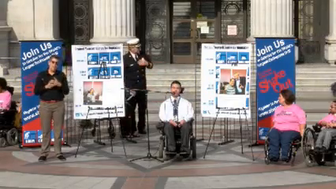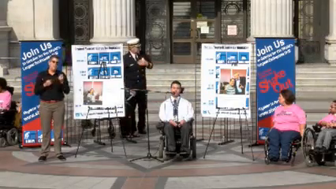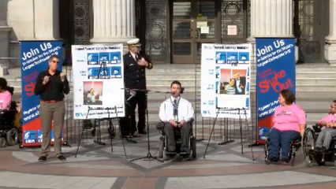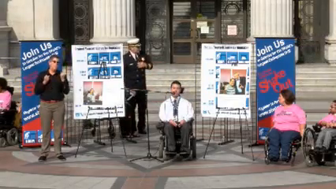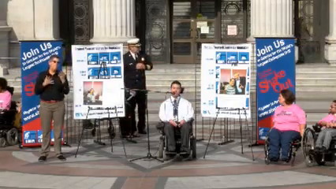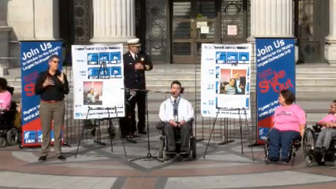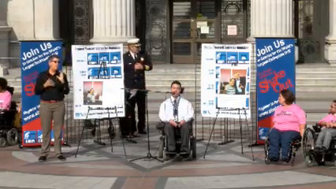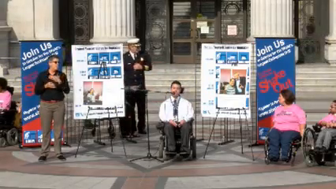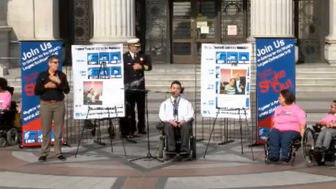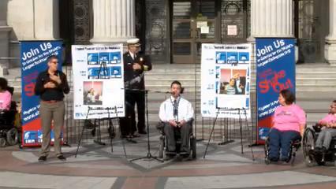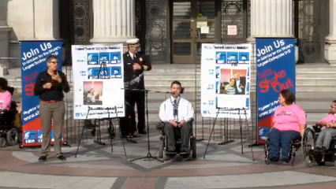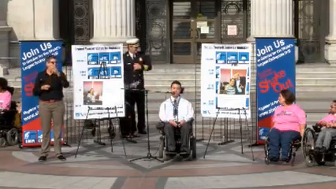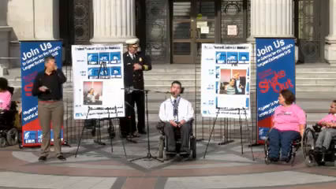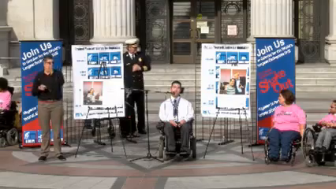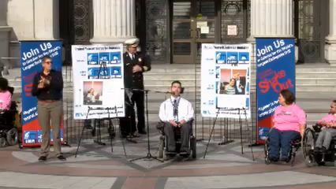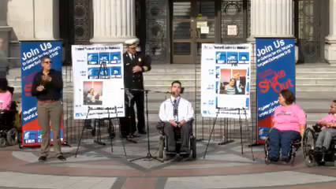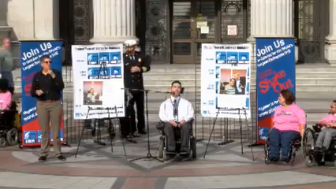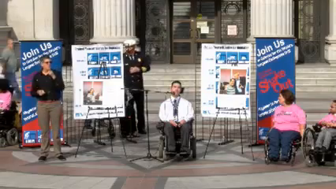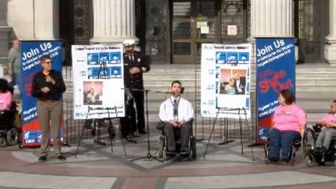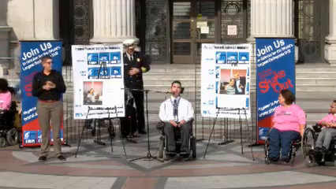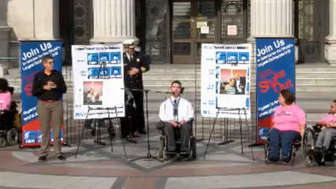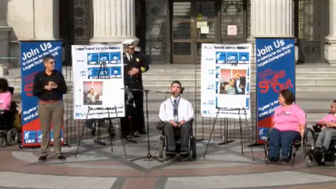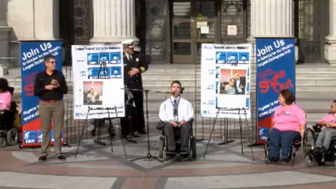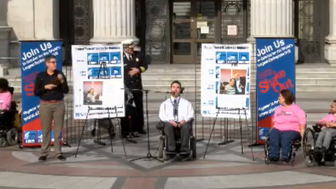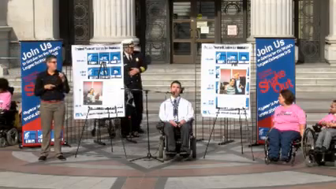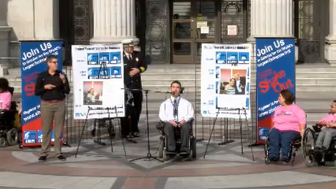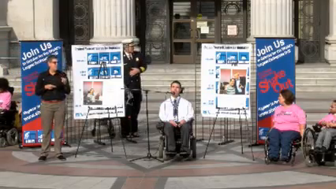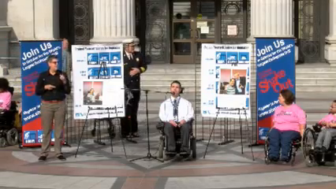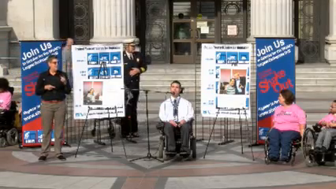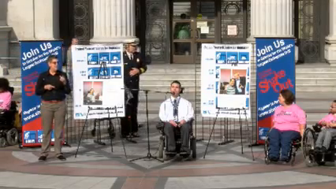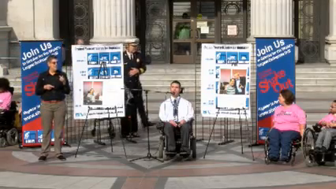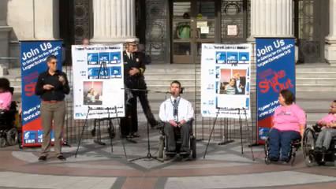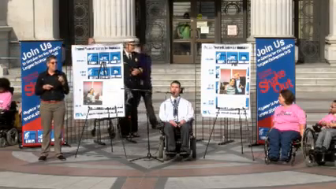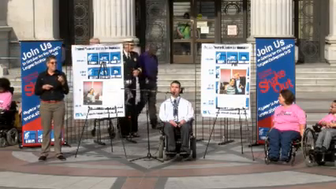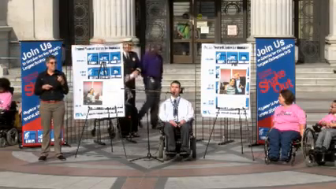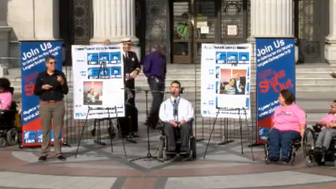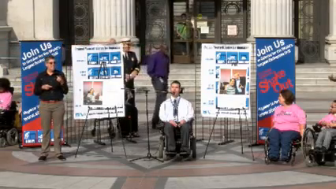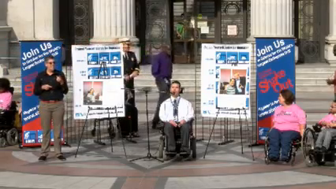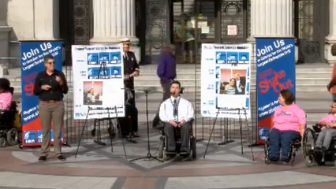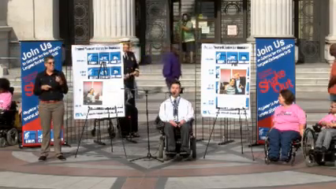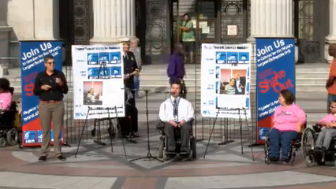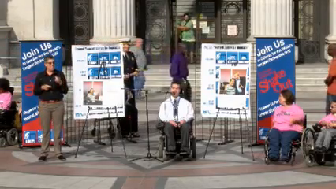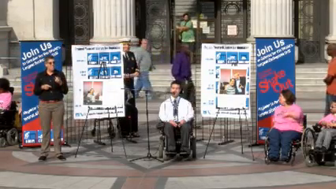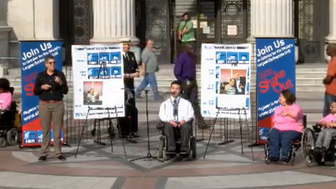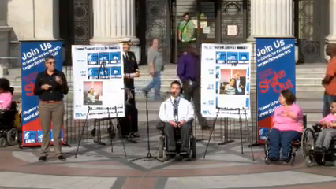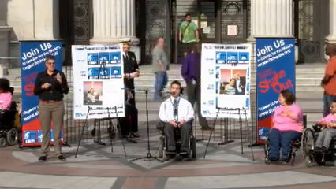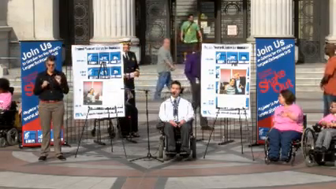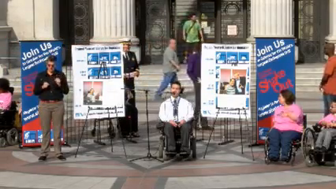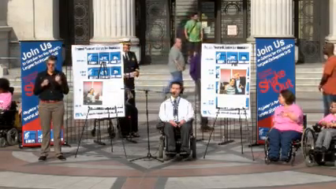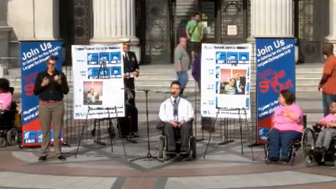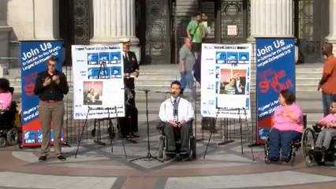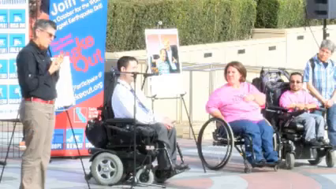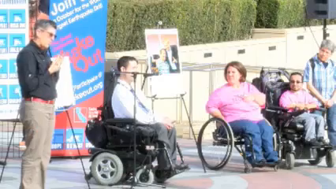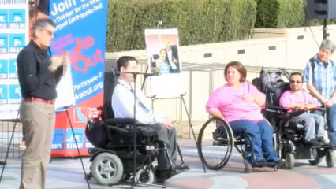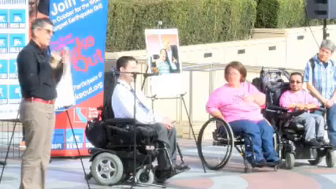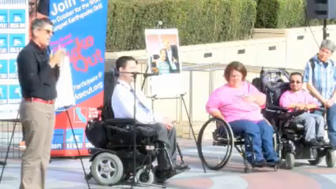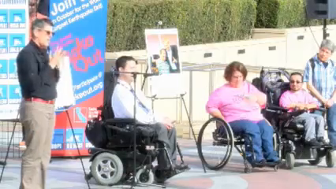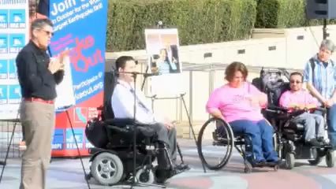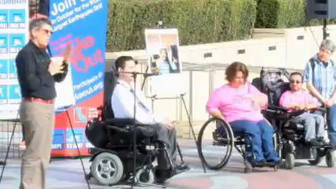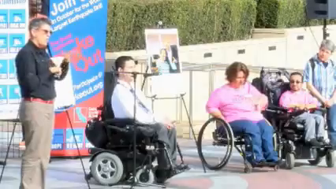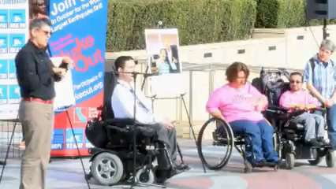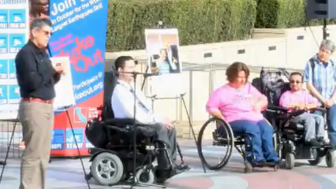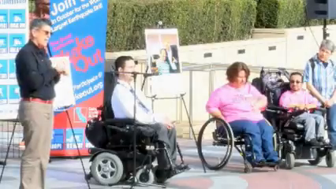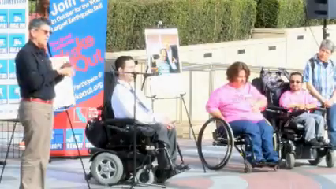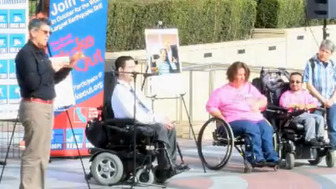and sisters have lived through man-made and naturally caused disasters. And